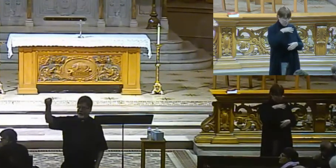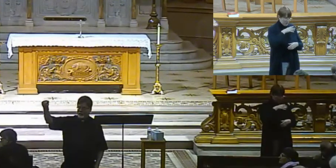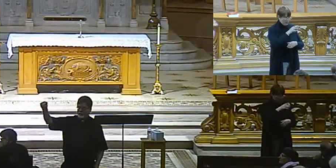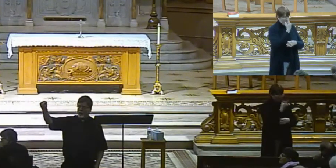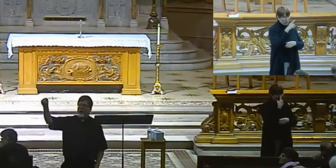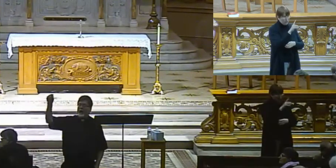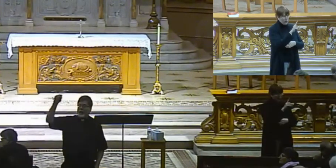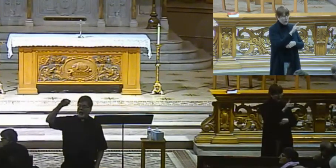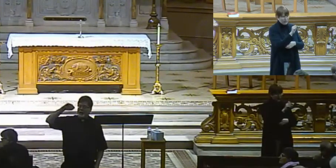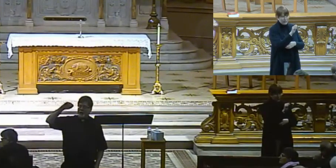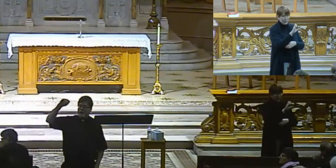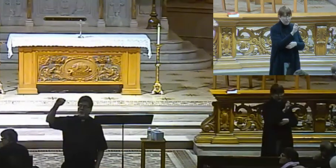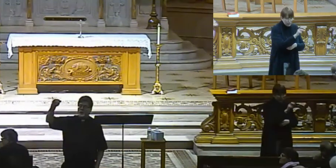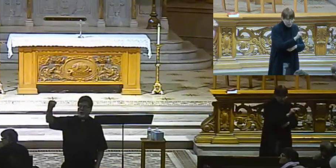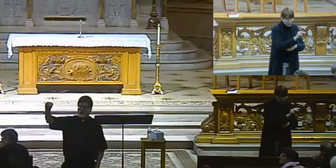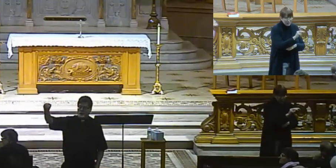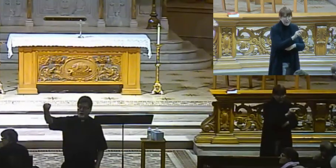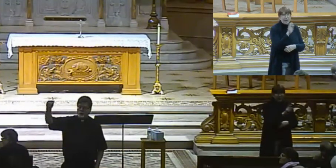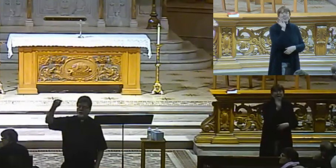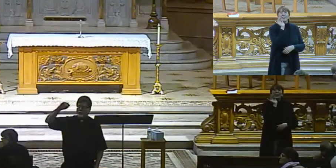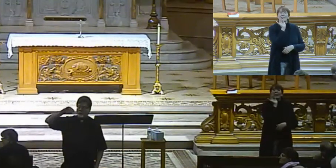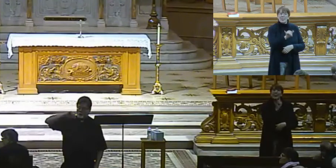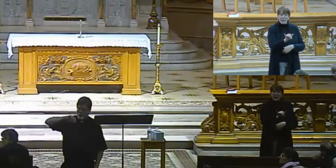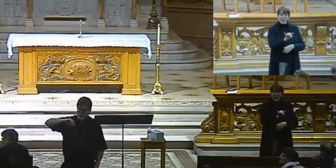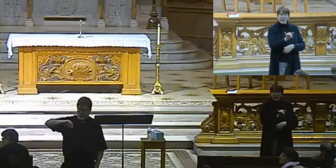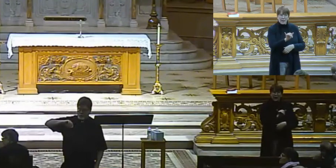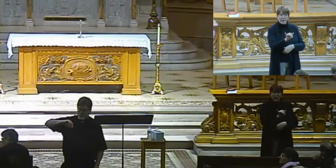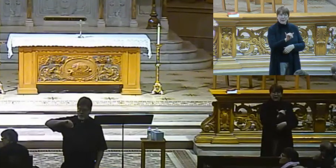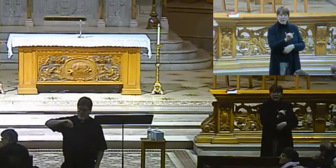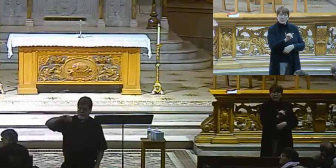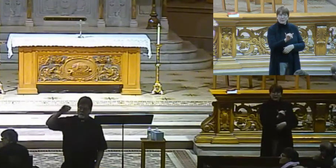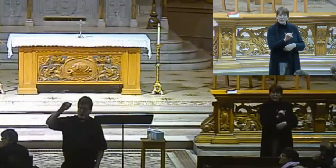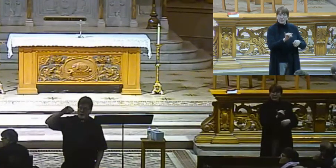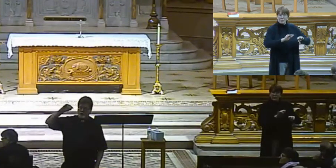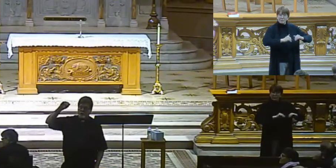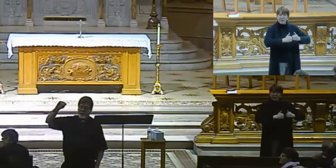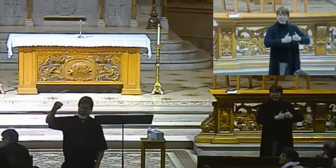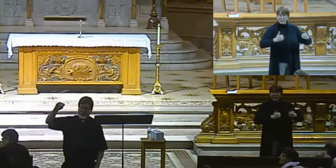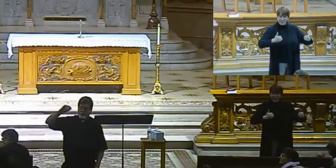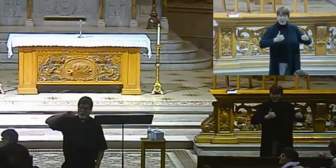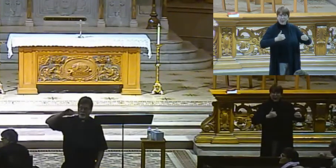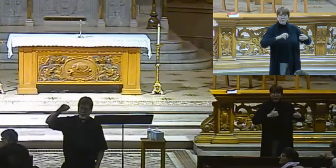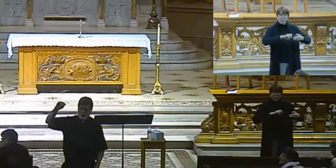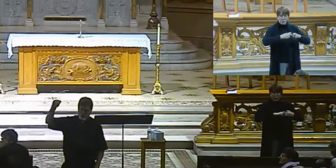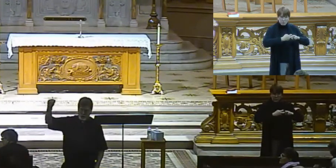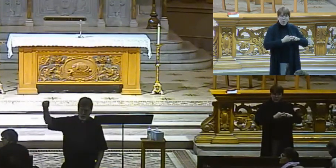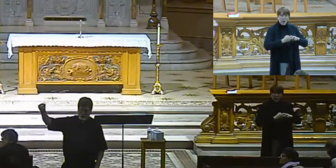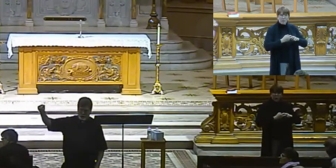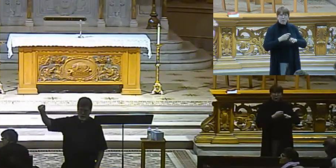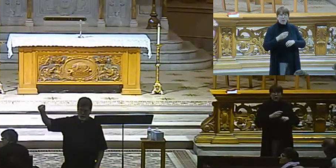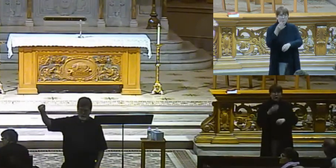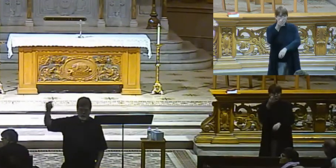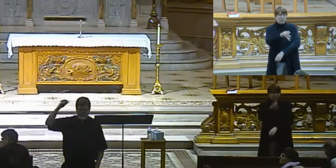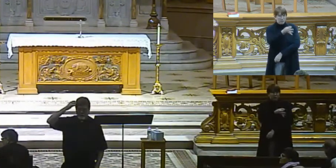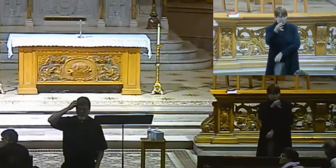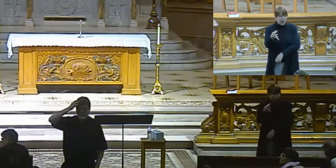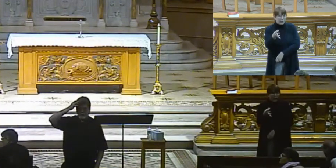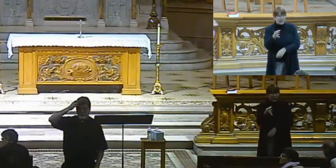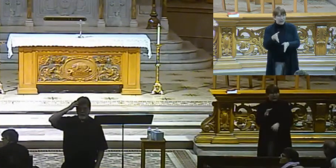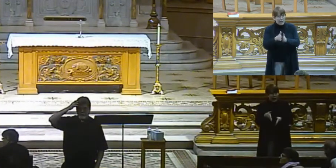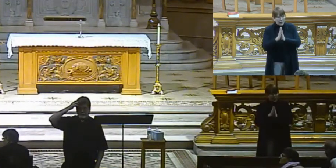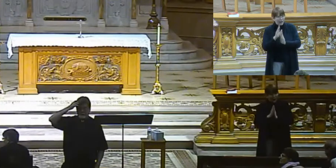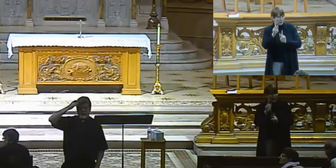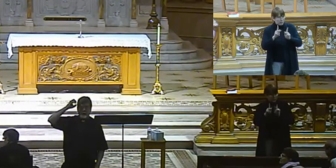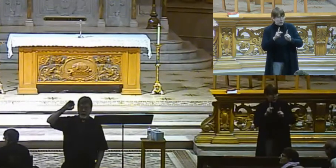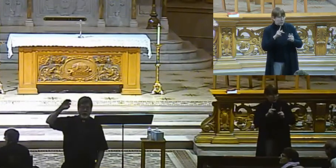diaconate and that is an issue that is being studied. Pope Francis had asked a group to study it, all right? And they came